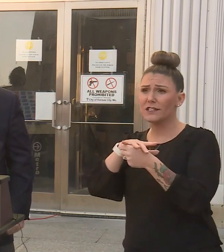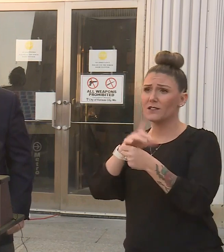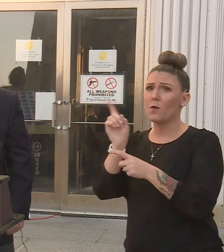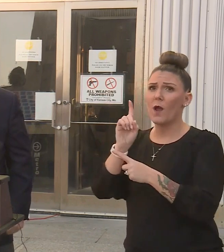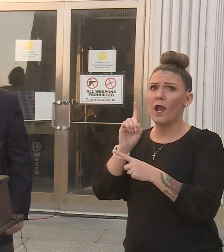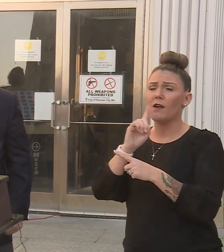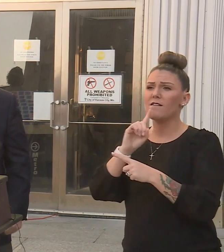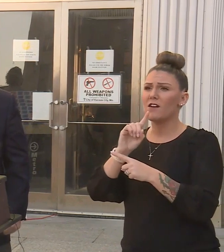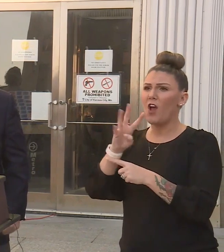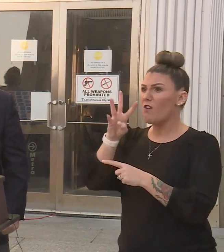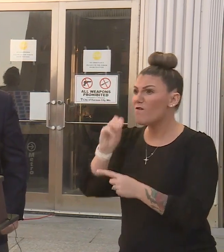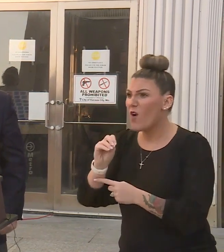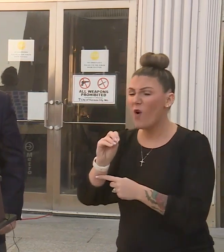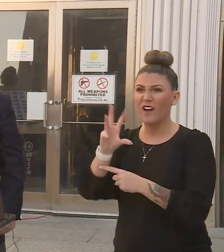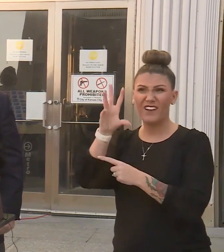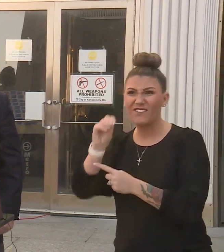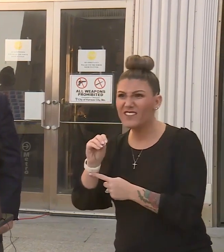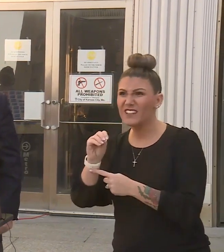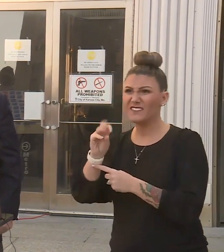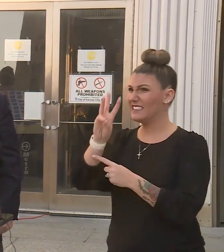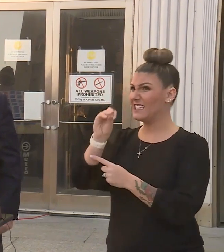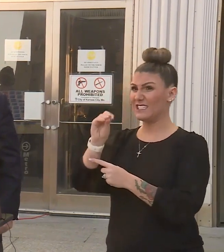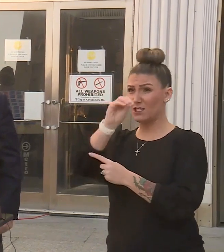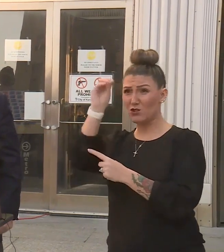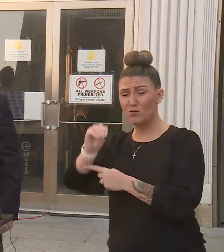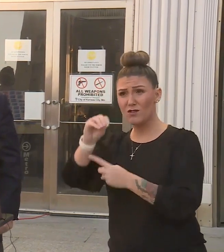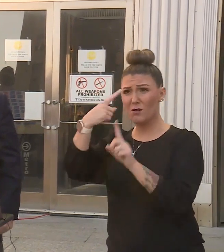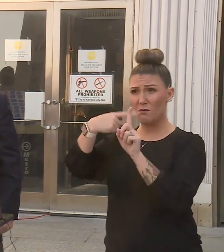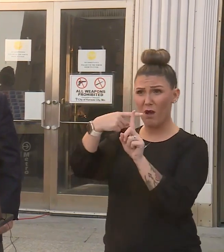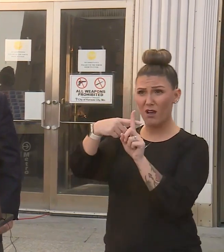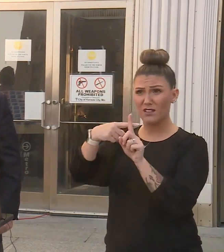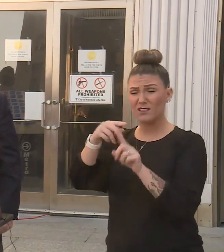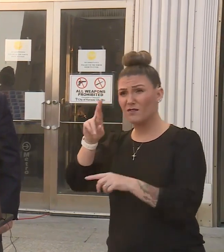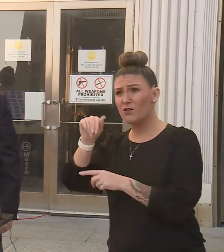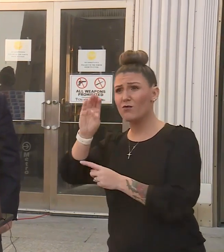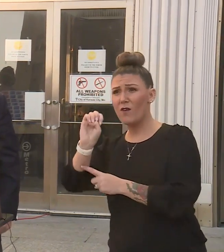40, 50, 60 percent positivity rates?